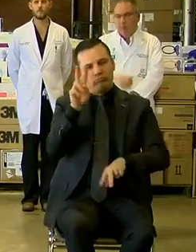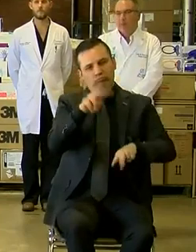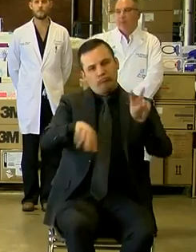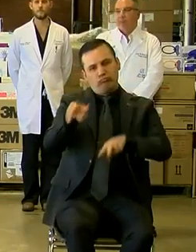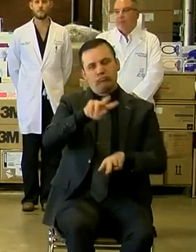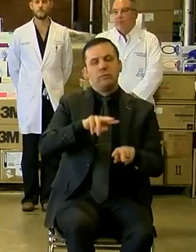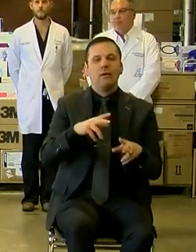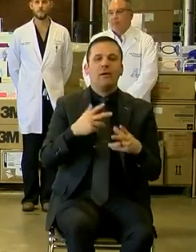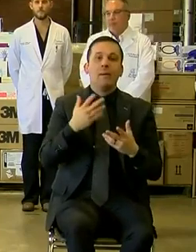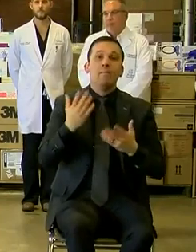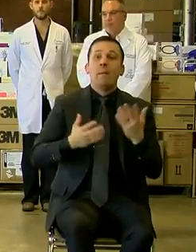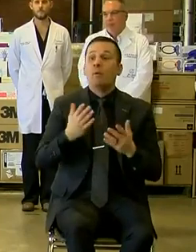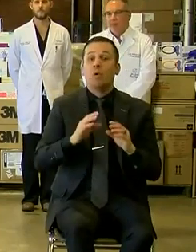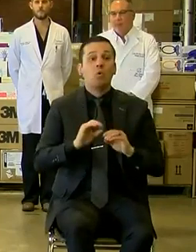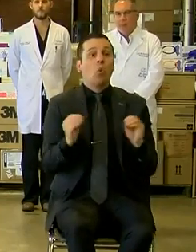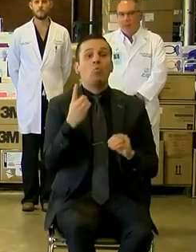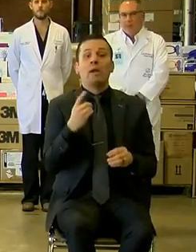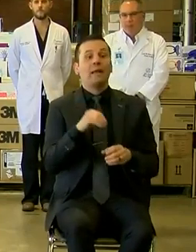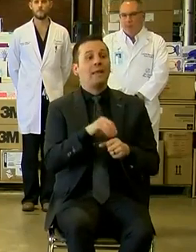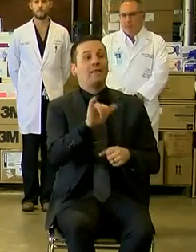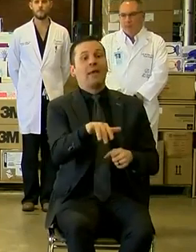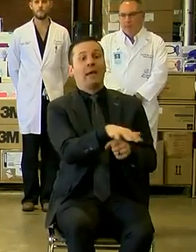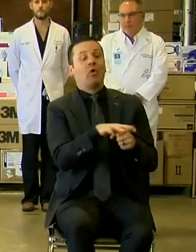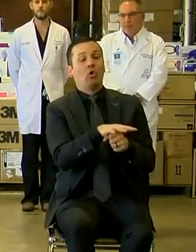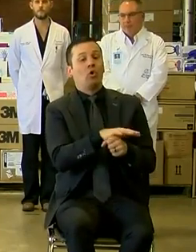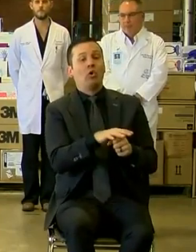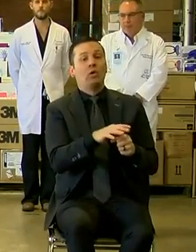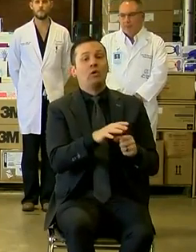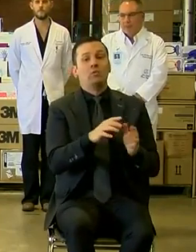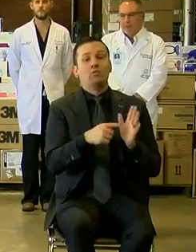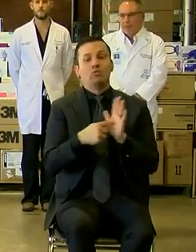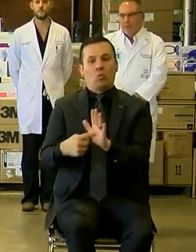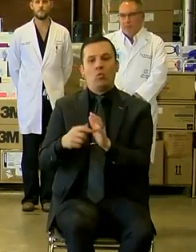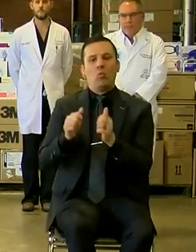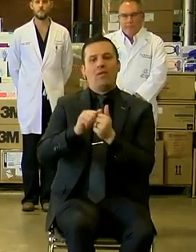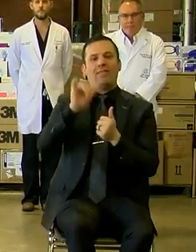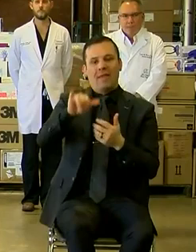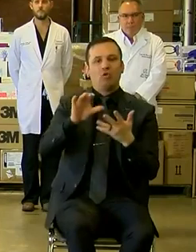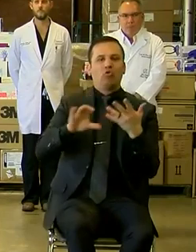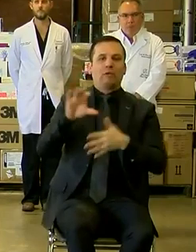And it may be that nobody in these counties present themselves with those criteria.